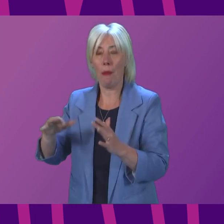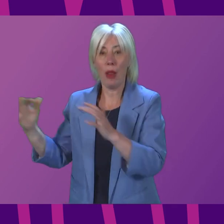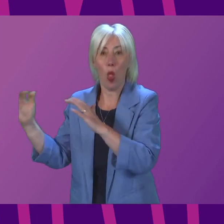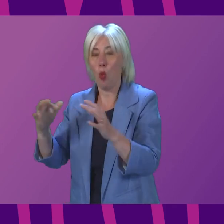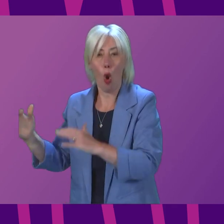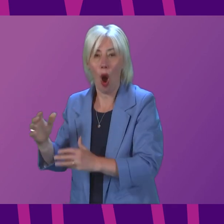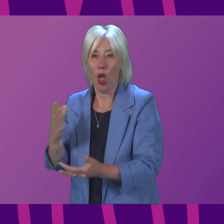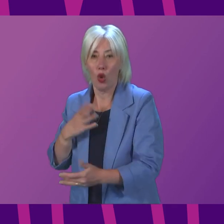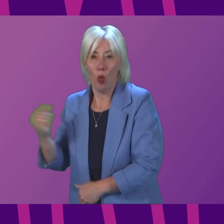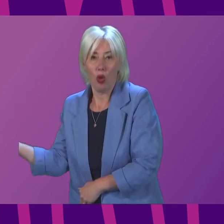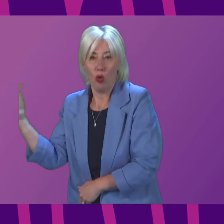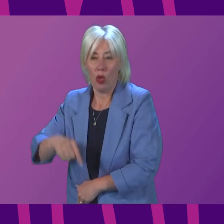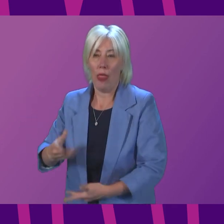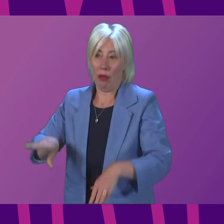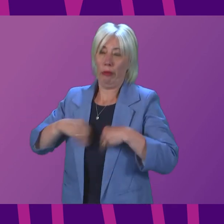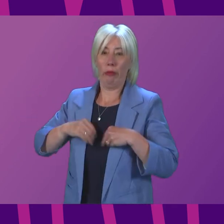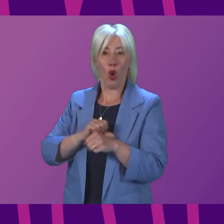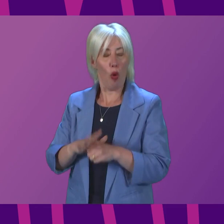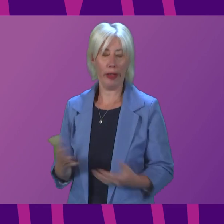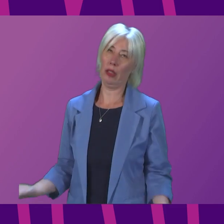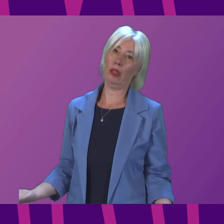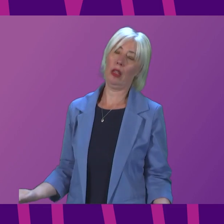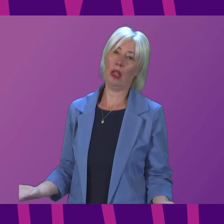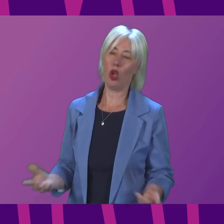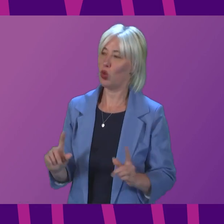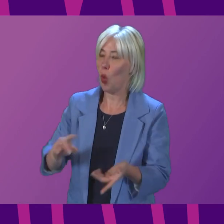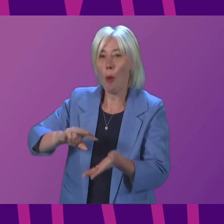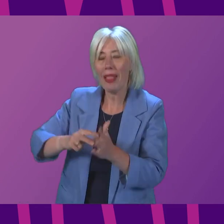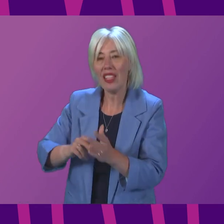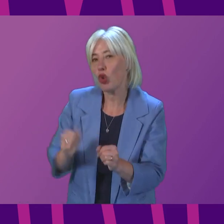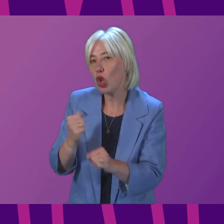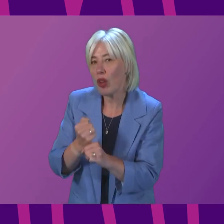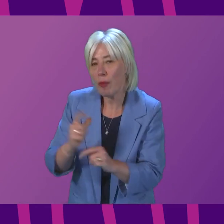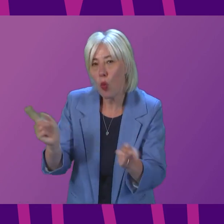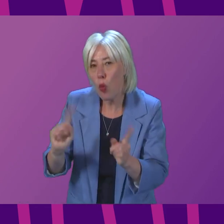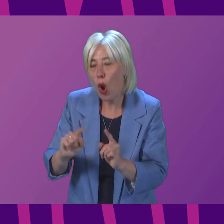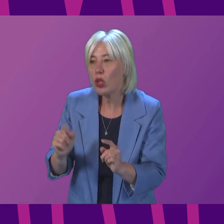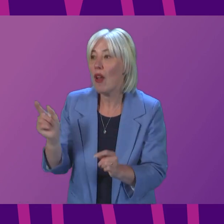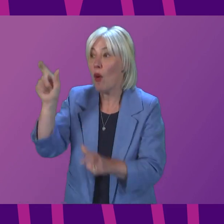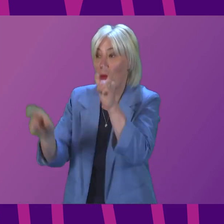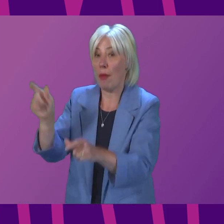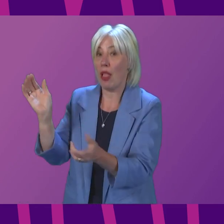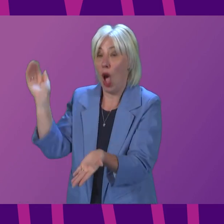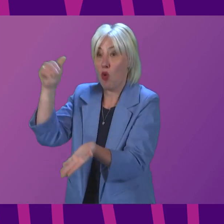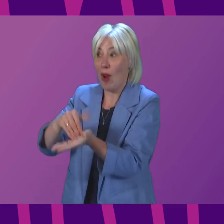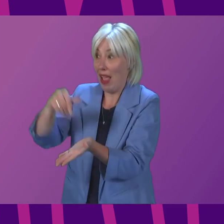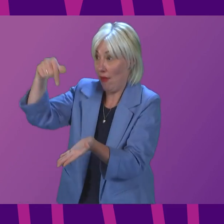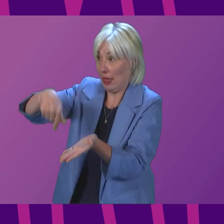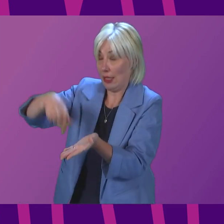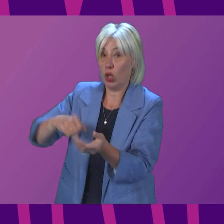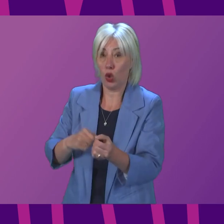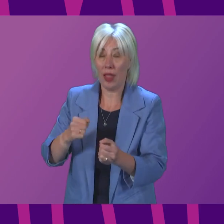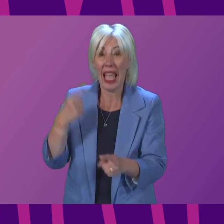bad dose of COVID. And so, to that end, can I ask the Scottish Government what plans it has to offer arriving refugees access to immediate